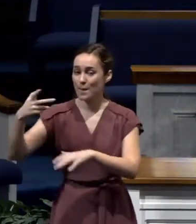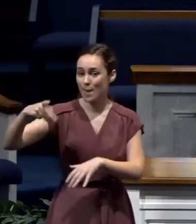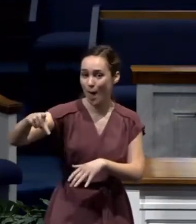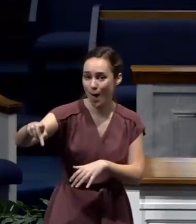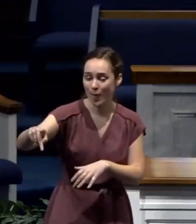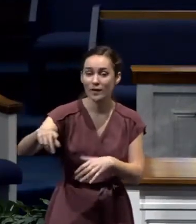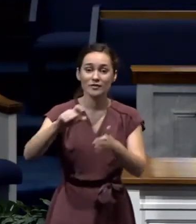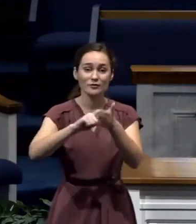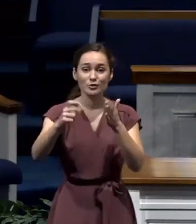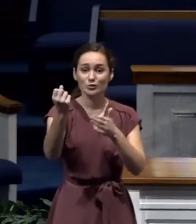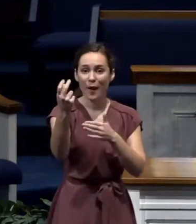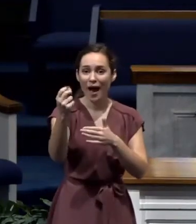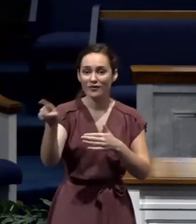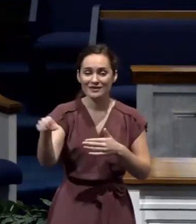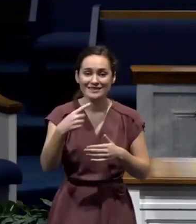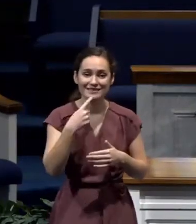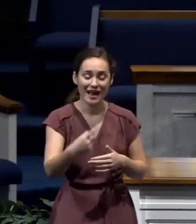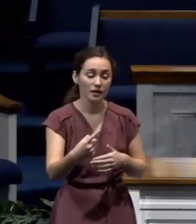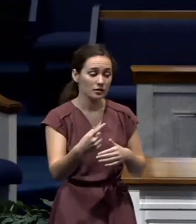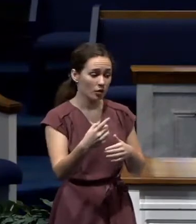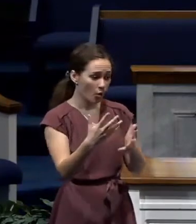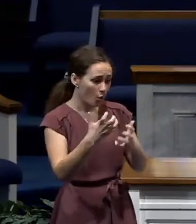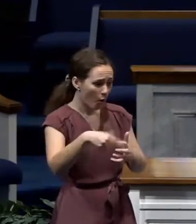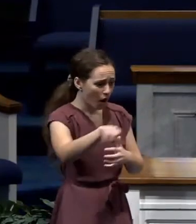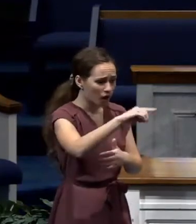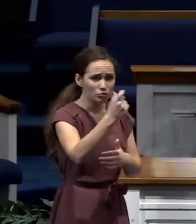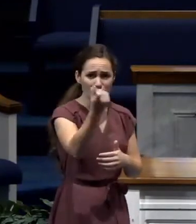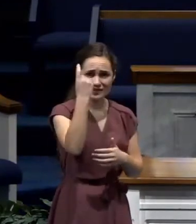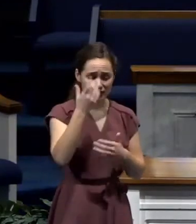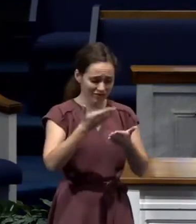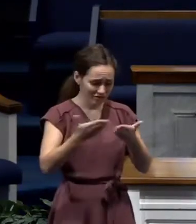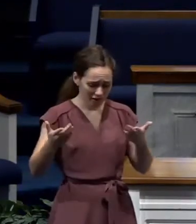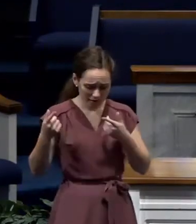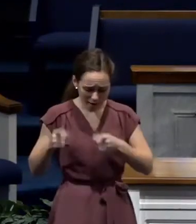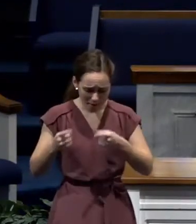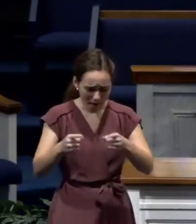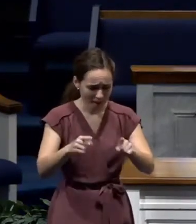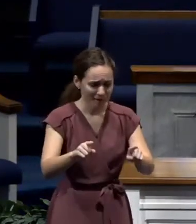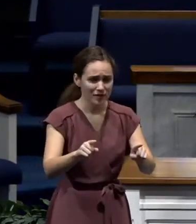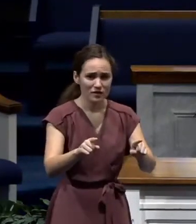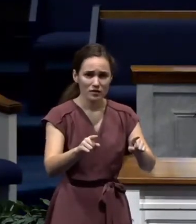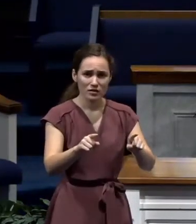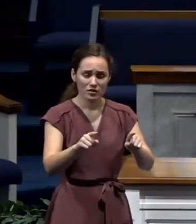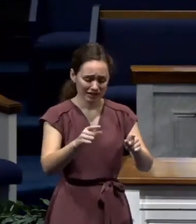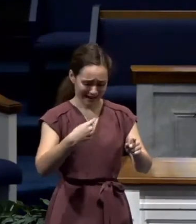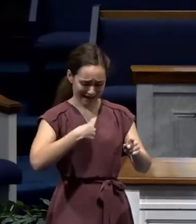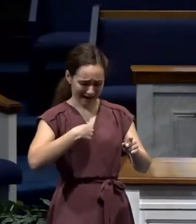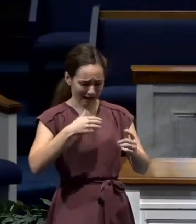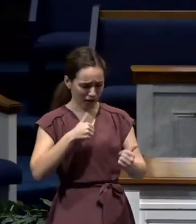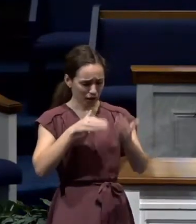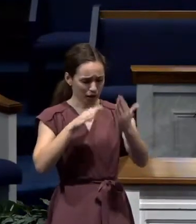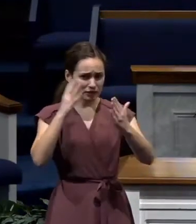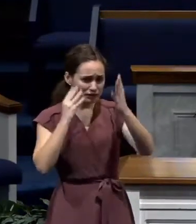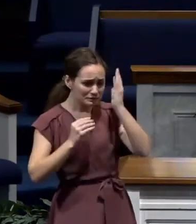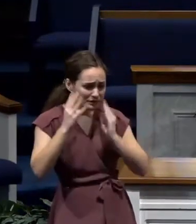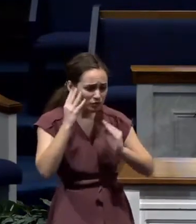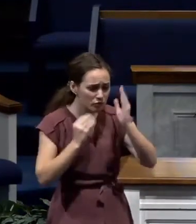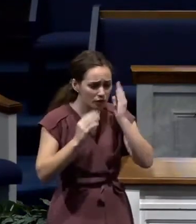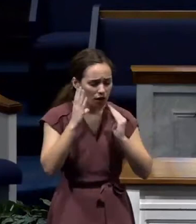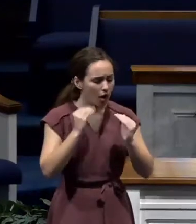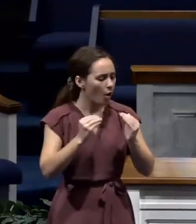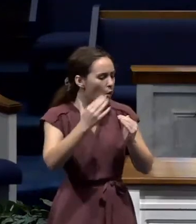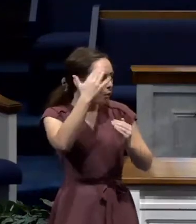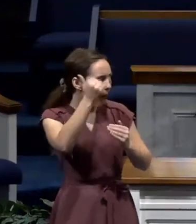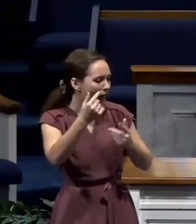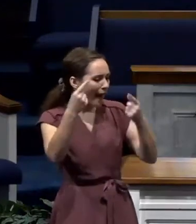but brethren, I would that you should understand that the things which happen unto me have fallen out rather unto the furtherance